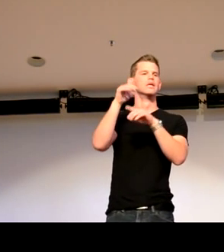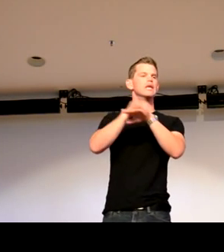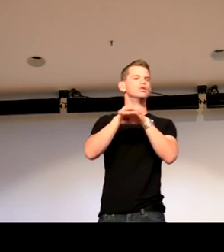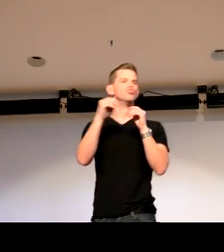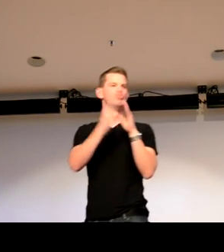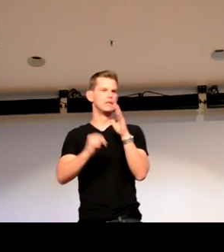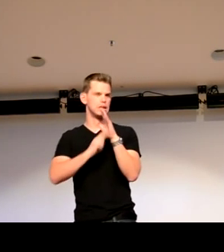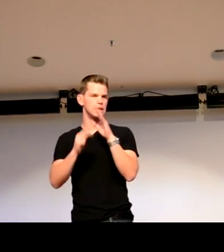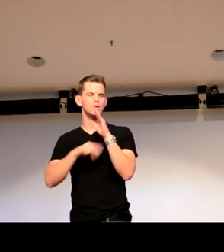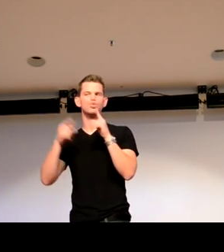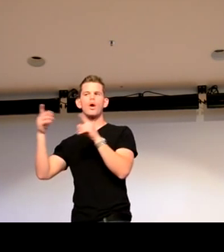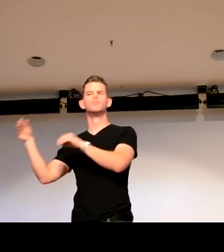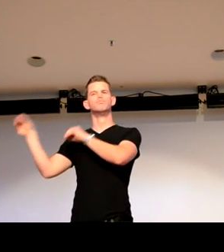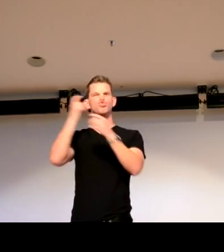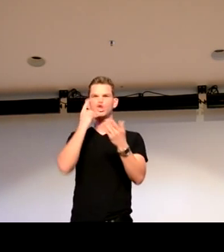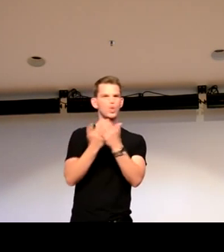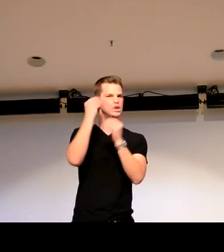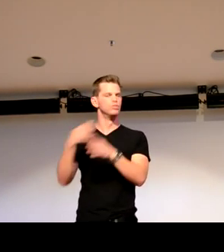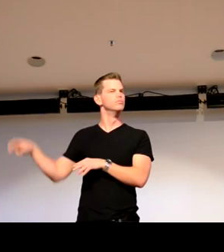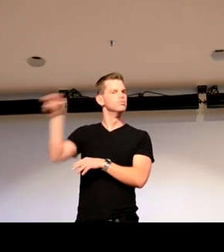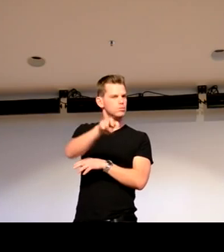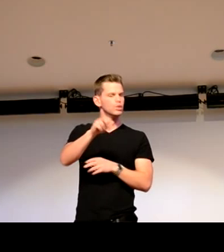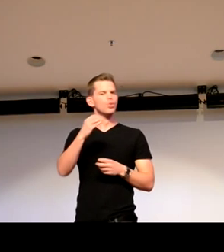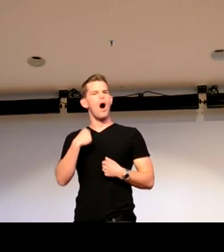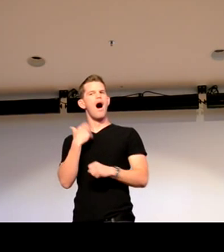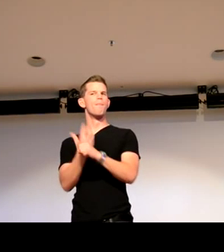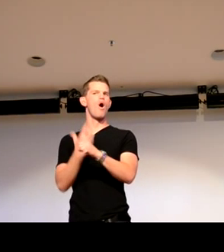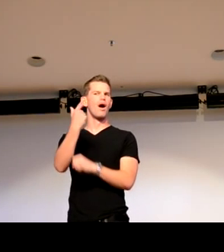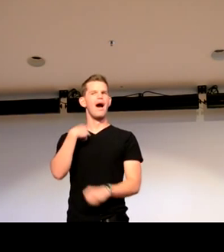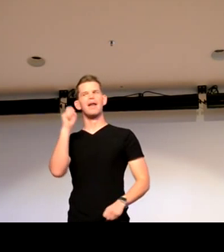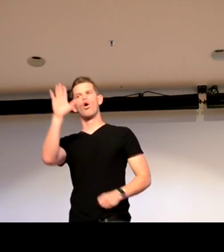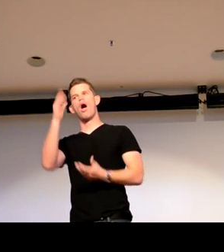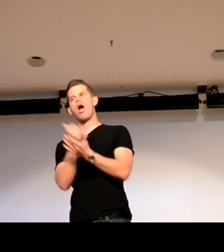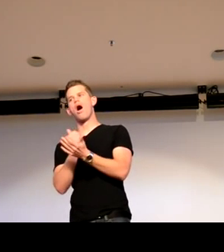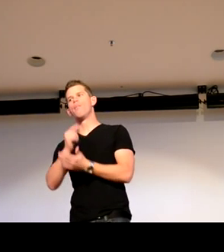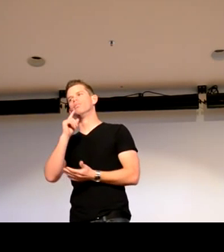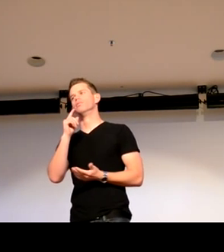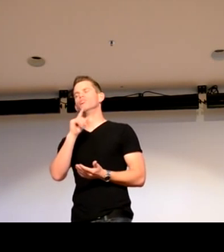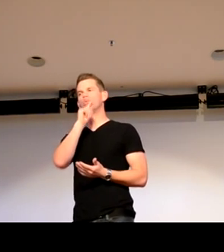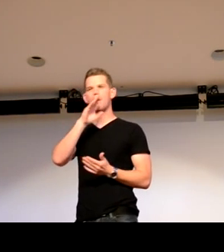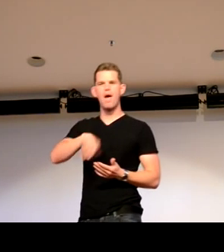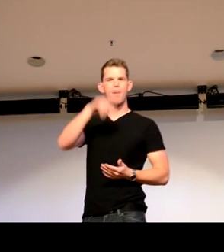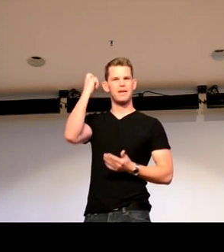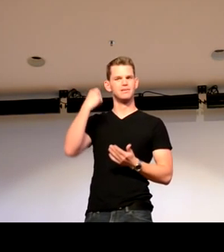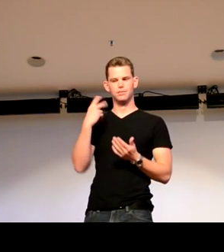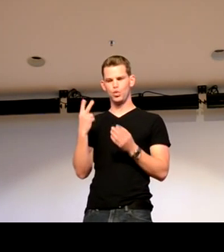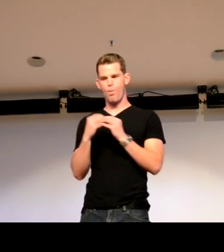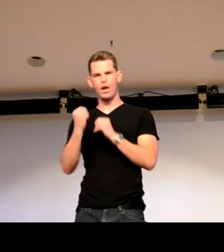junior um I had a new teacher Stacy and uh